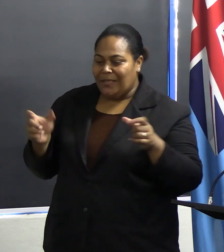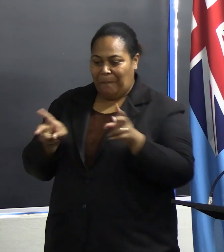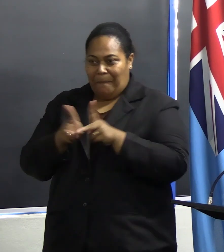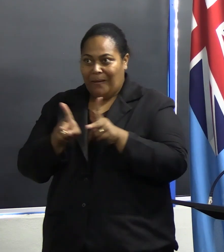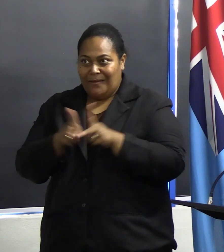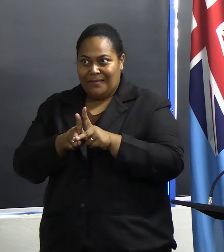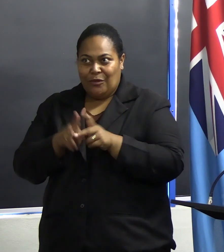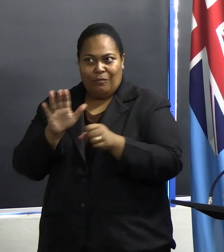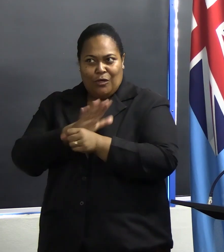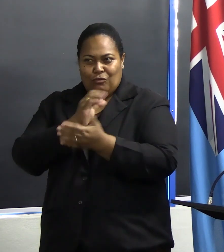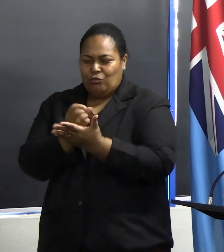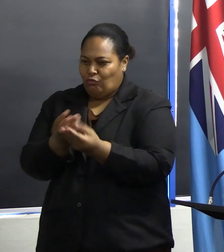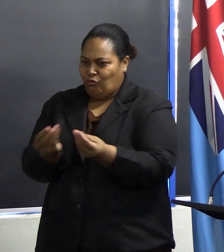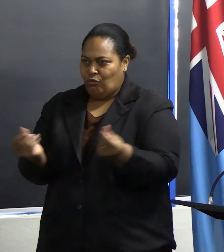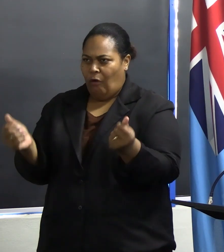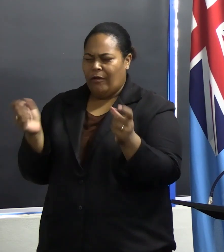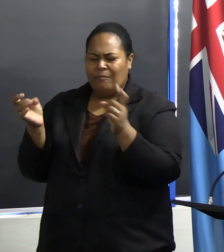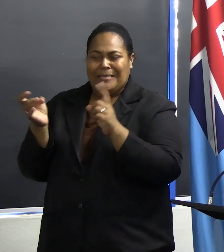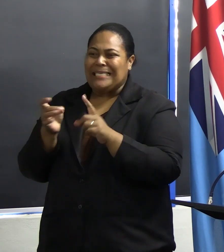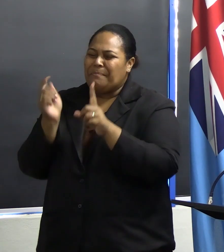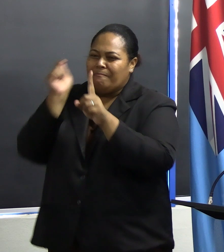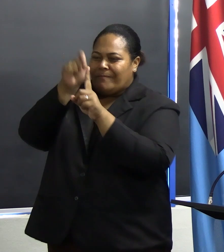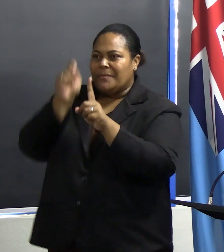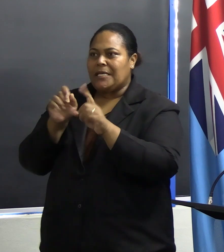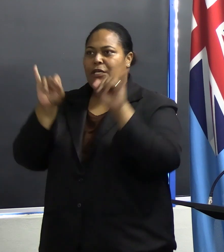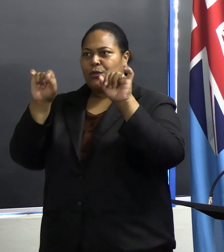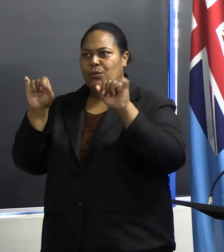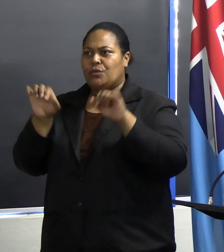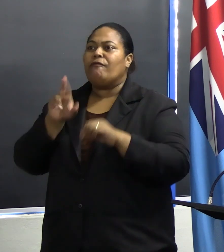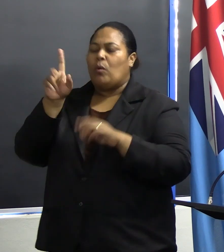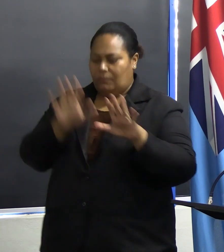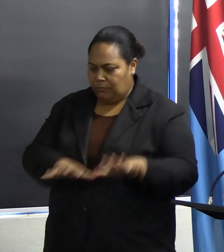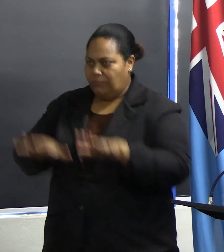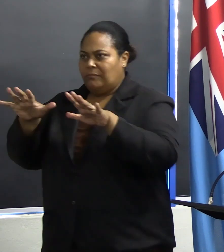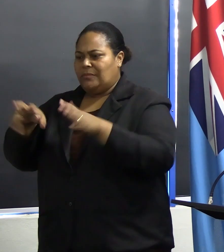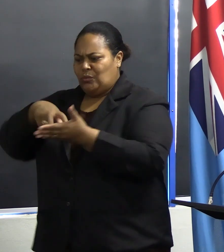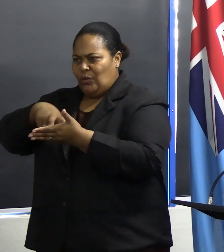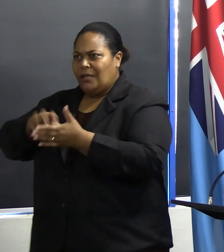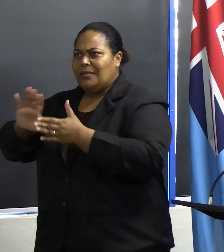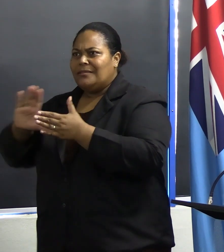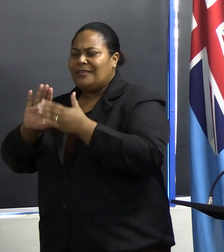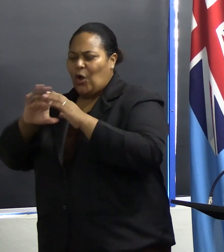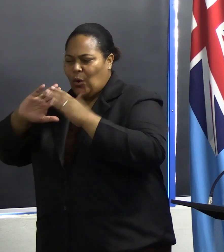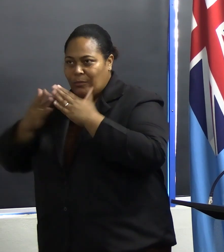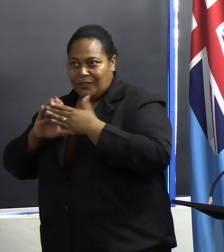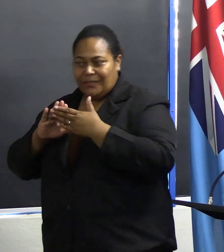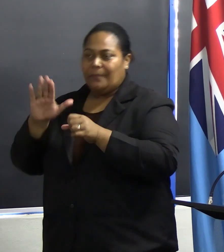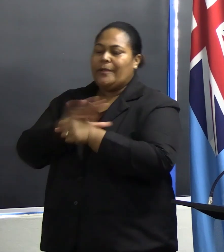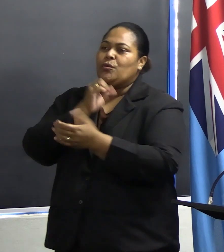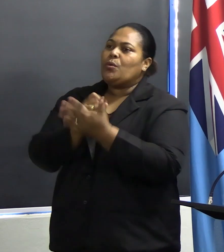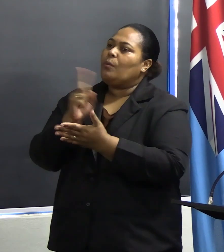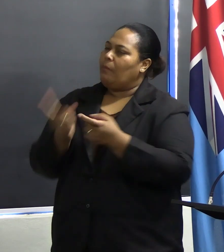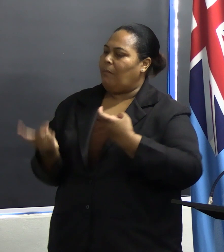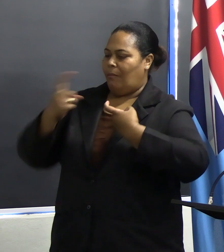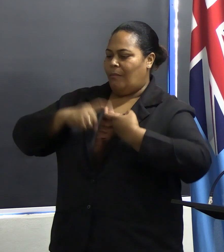in addressing some of the key issues that leads to flooding of vulnerable communities. To ensure the engagement